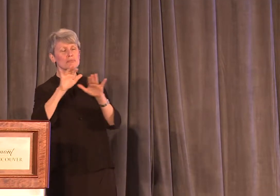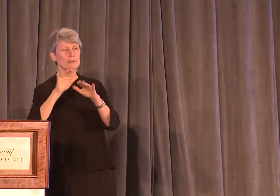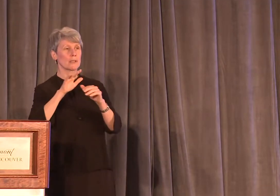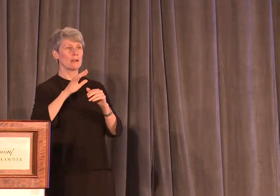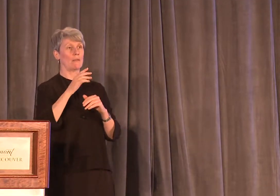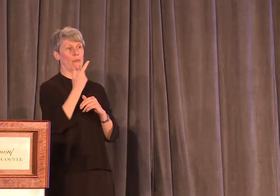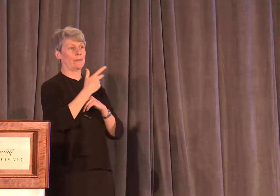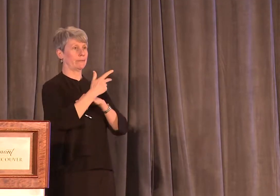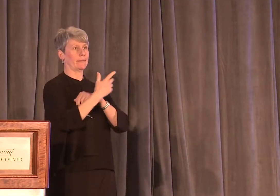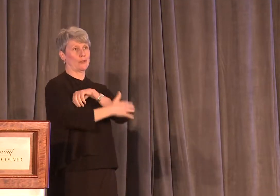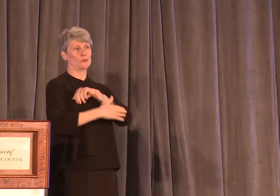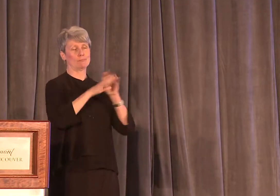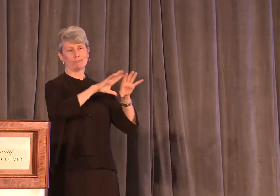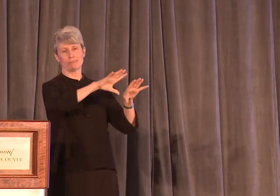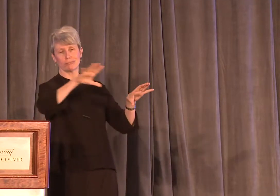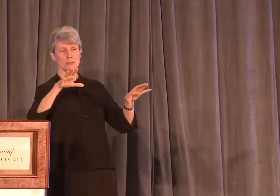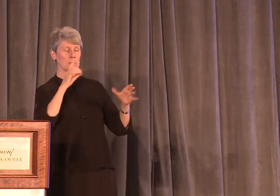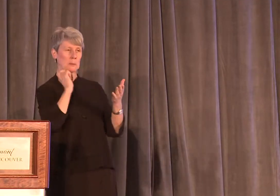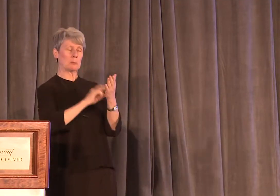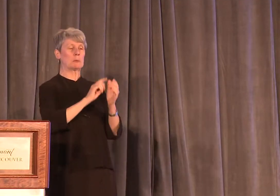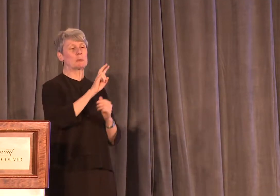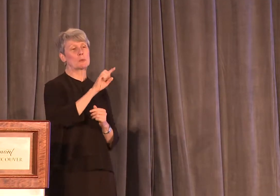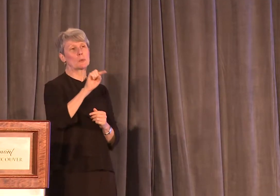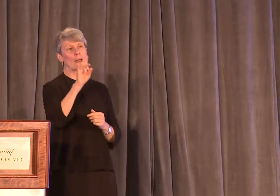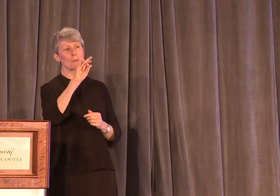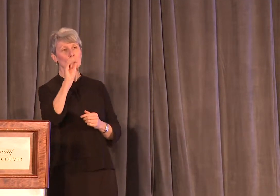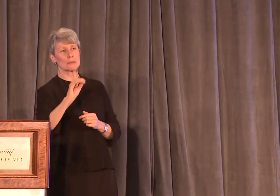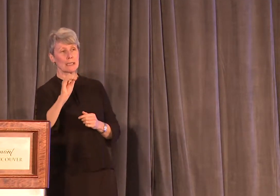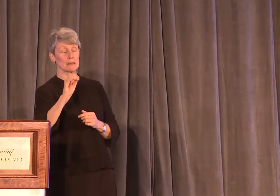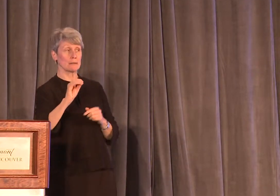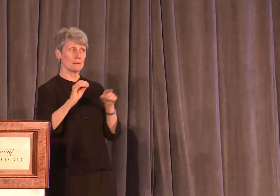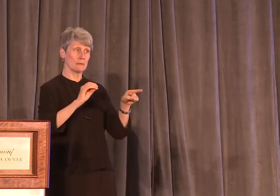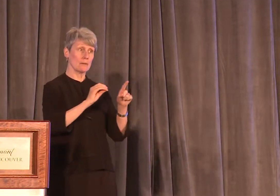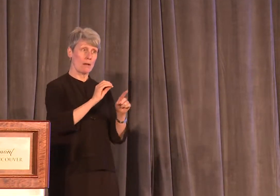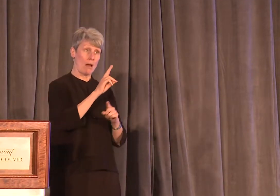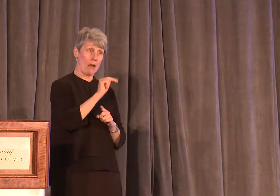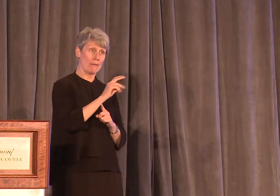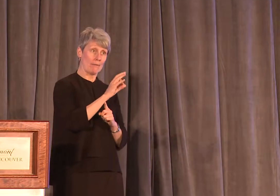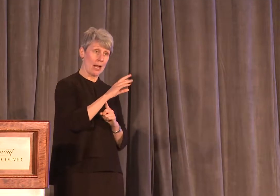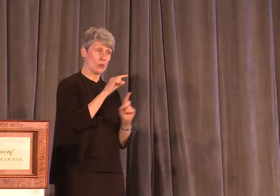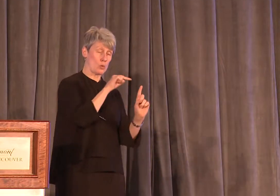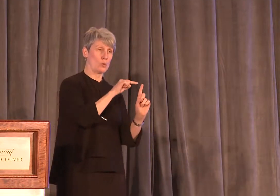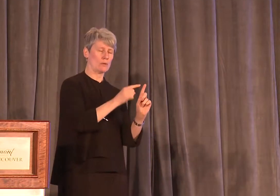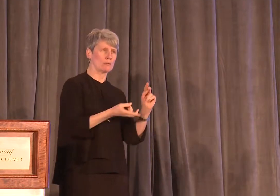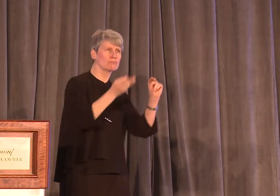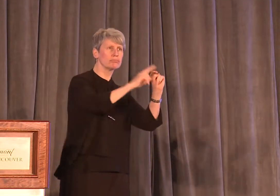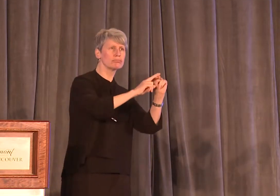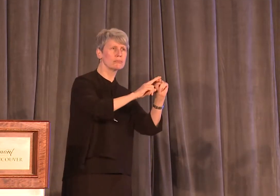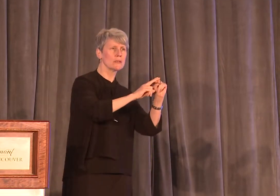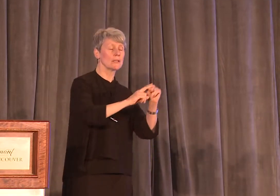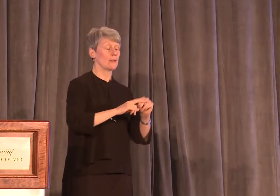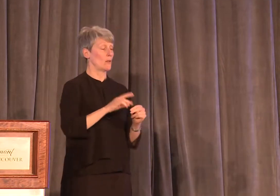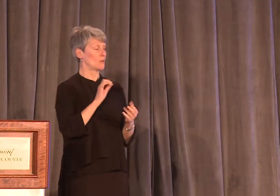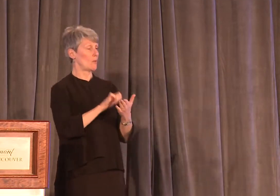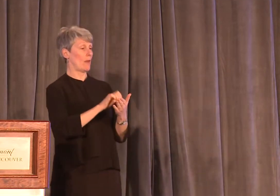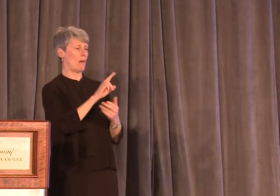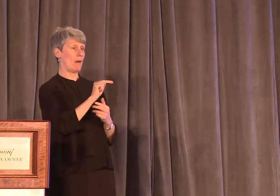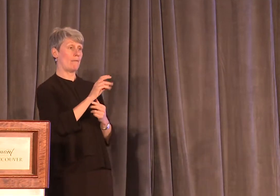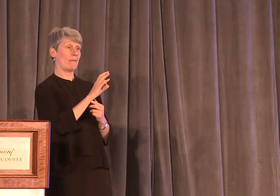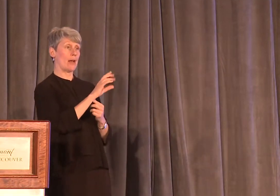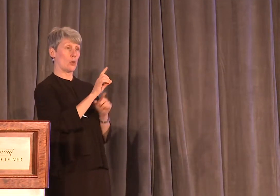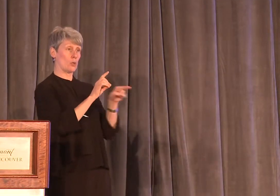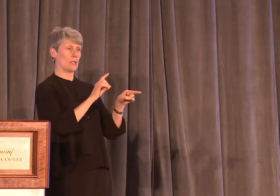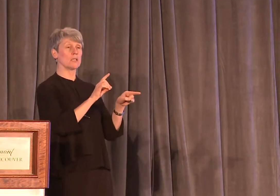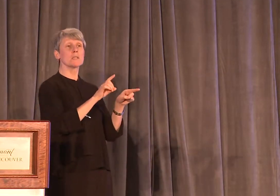shown is somewhere between 2 and 8%. This is important. Unfounded cases are not the same thing